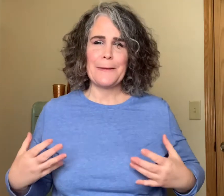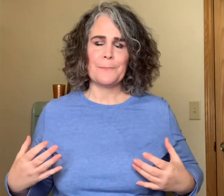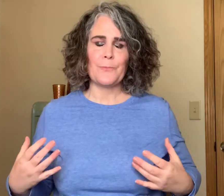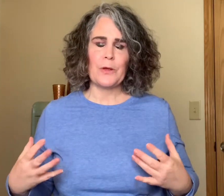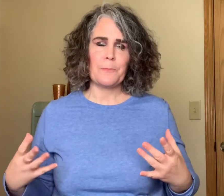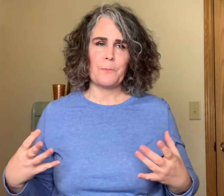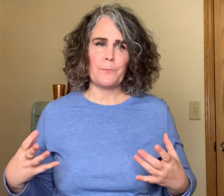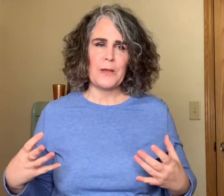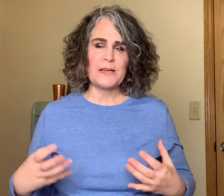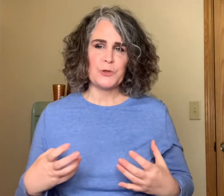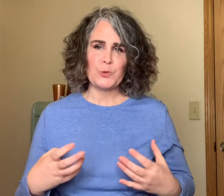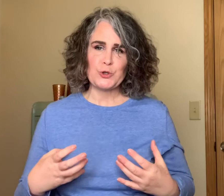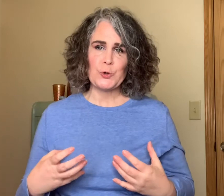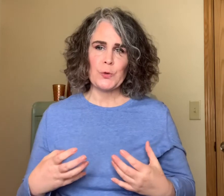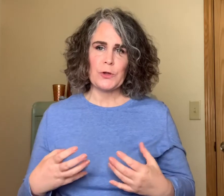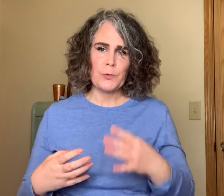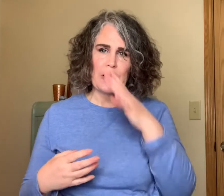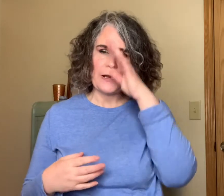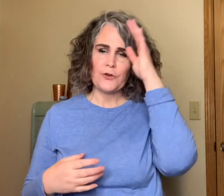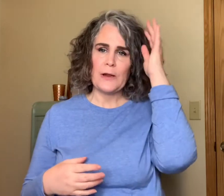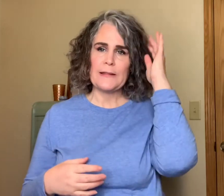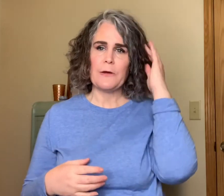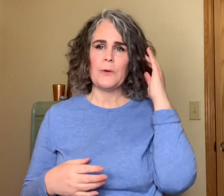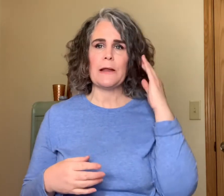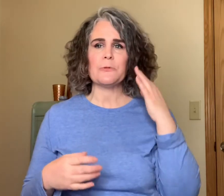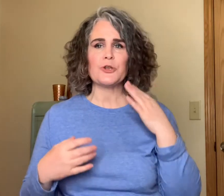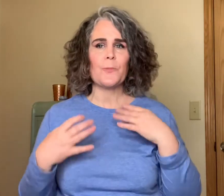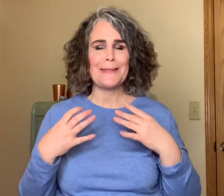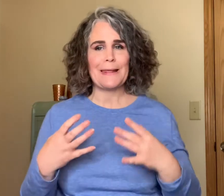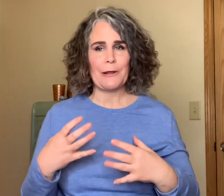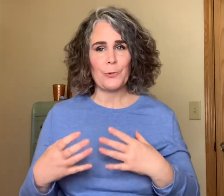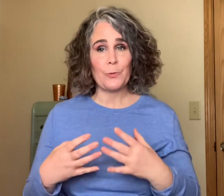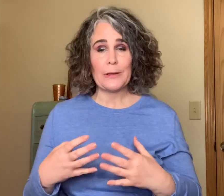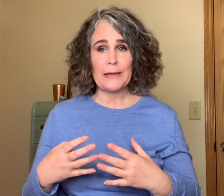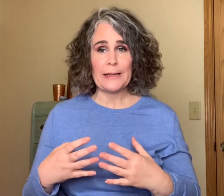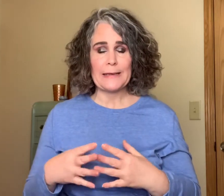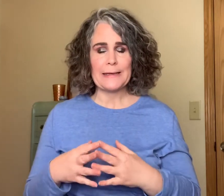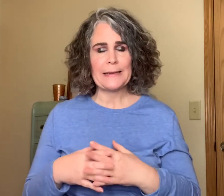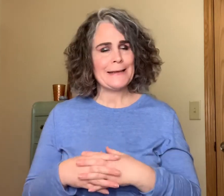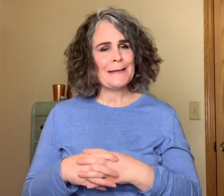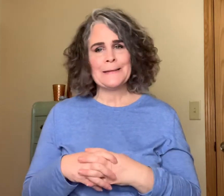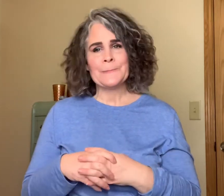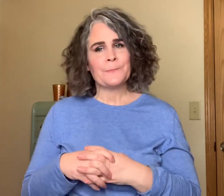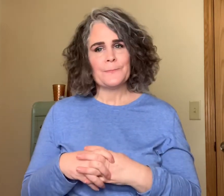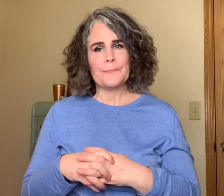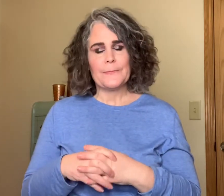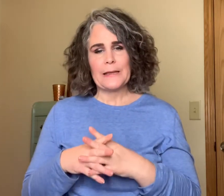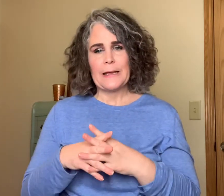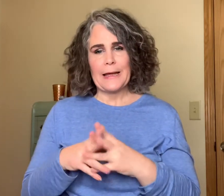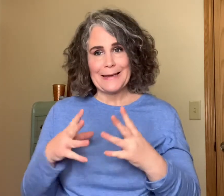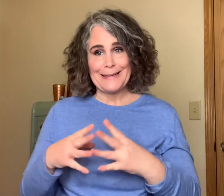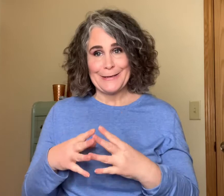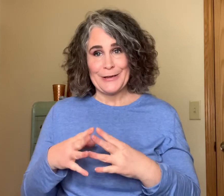because it was cooler when I tried that one I was hoping that I would really like it I did not